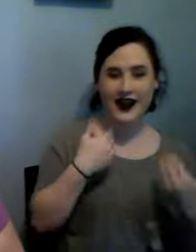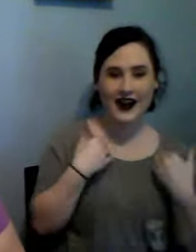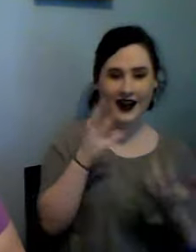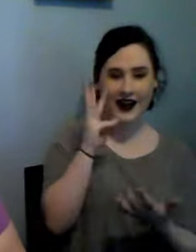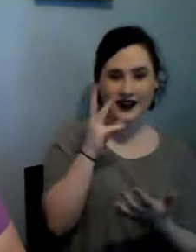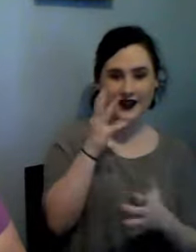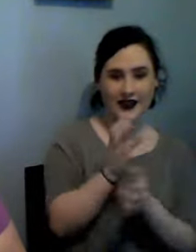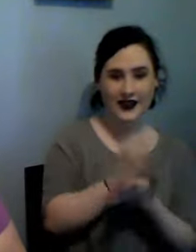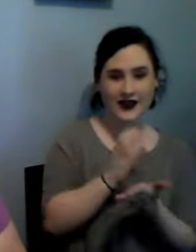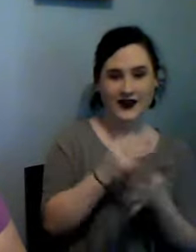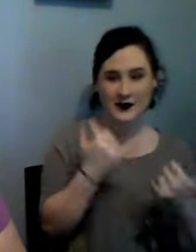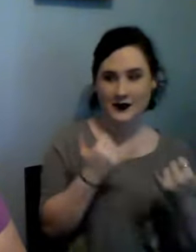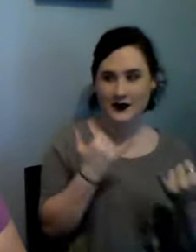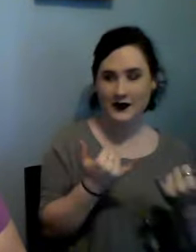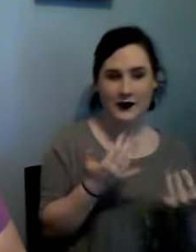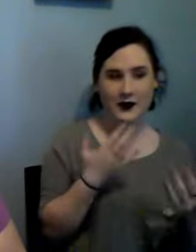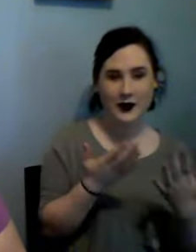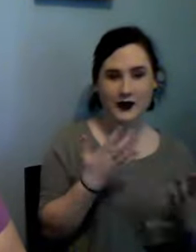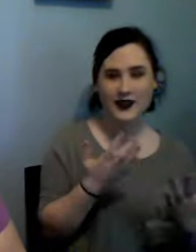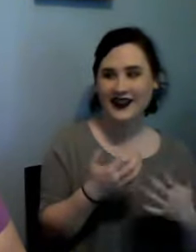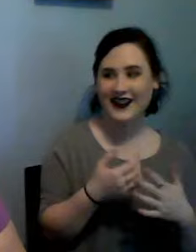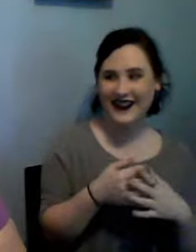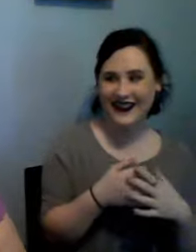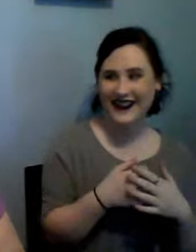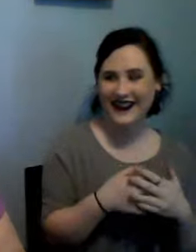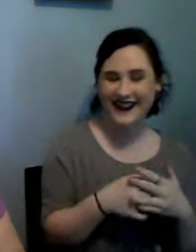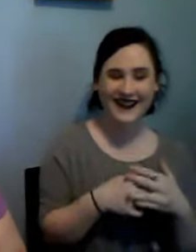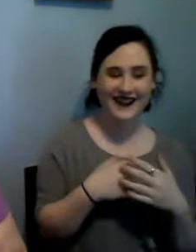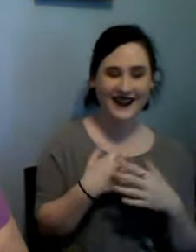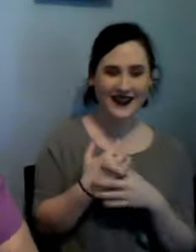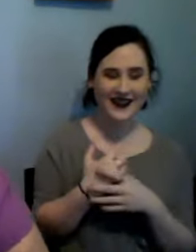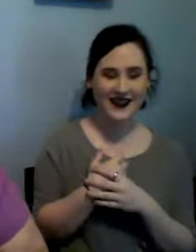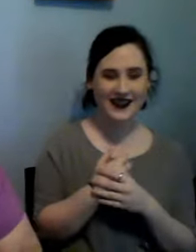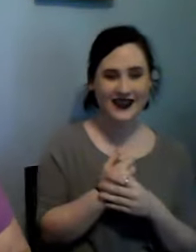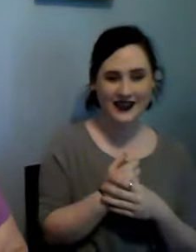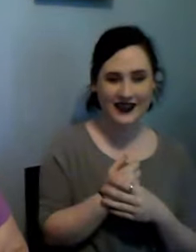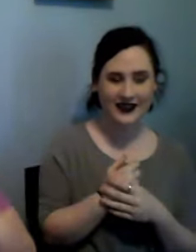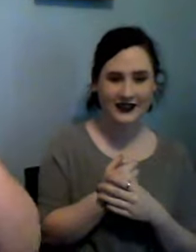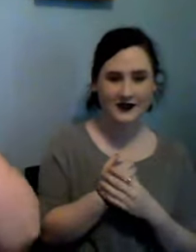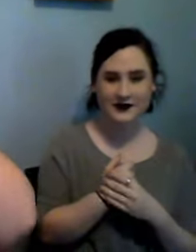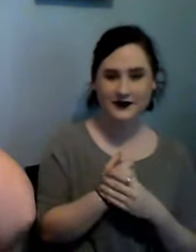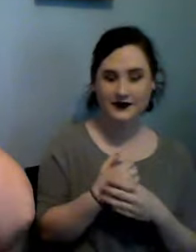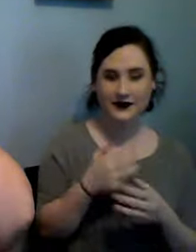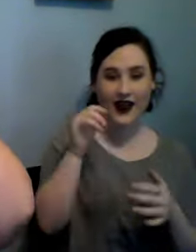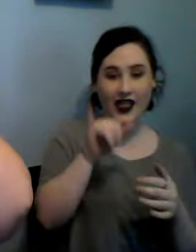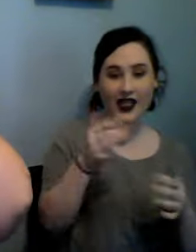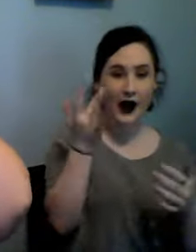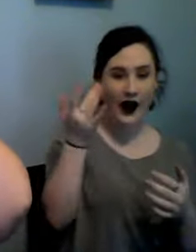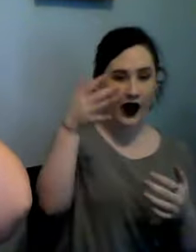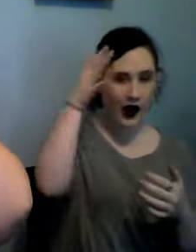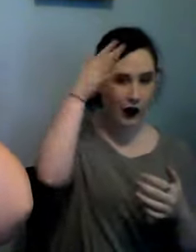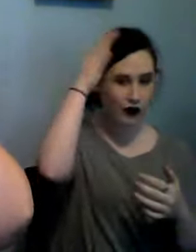that's why our hair looks all